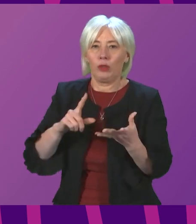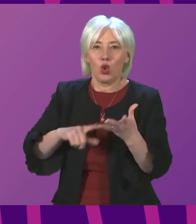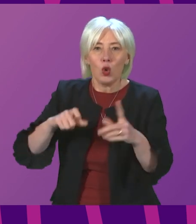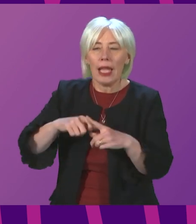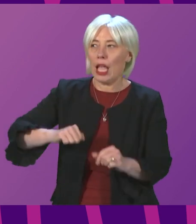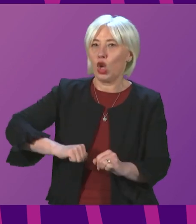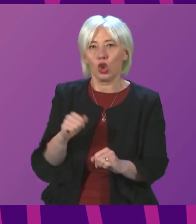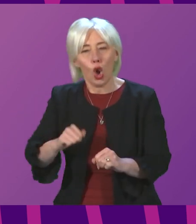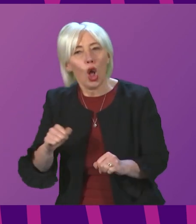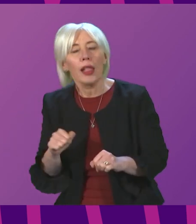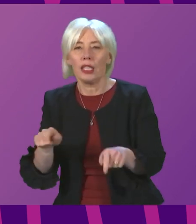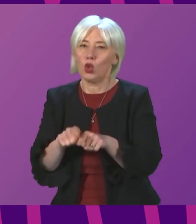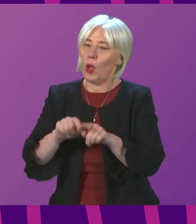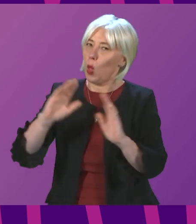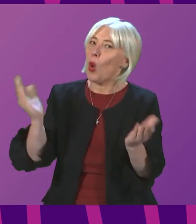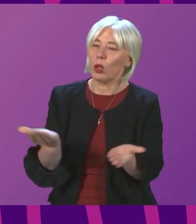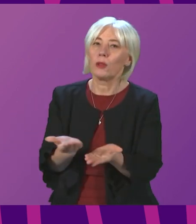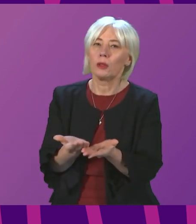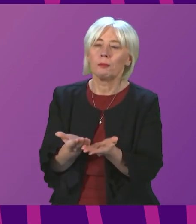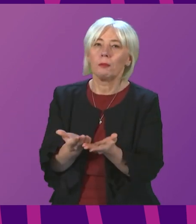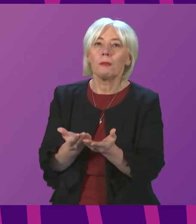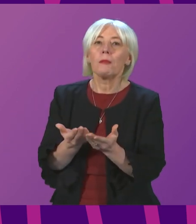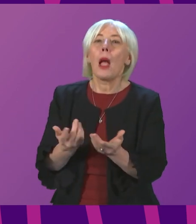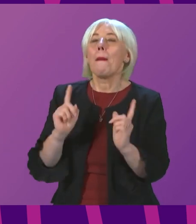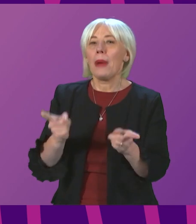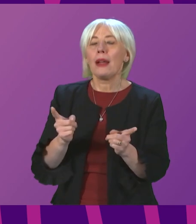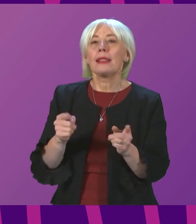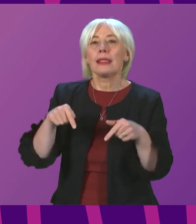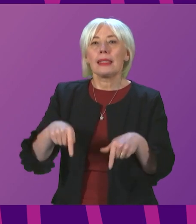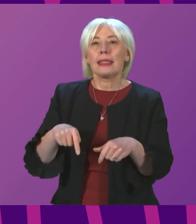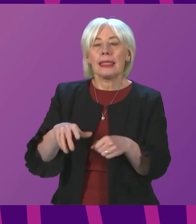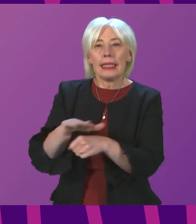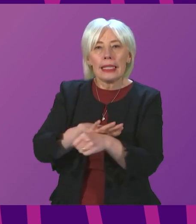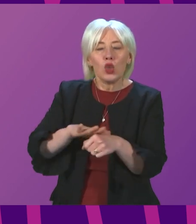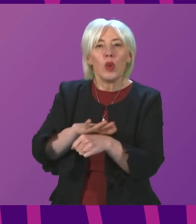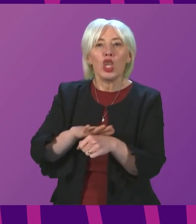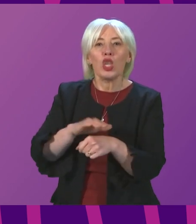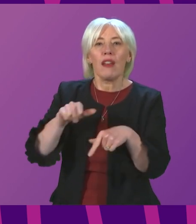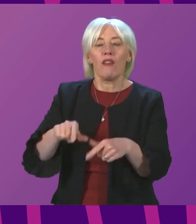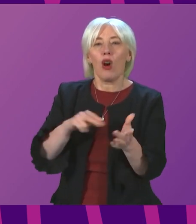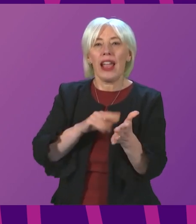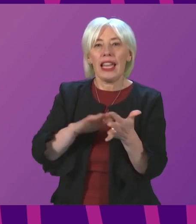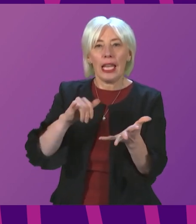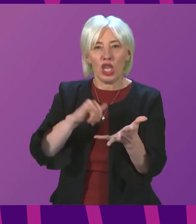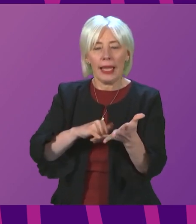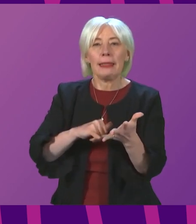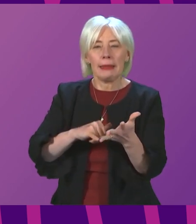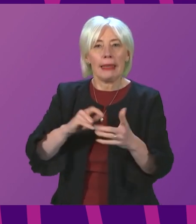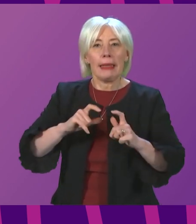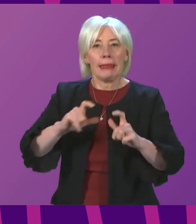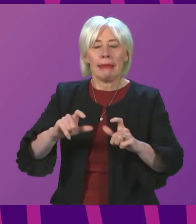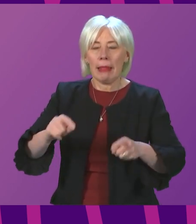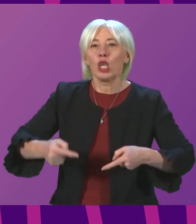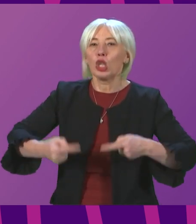in many cases around the world. However, while the situation, not least for the National Health Service, does remain very